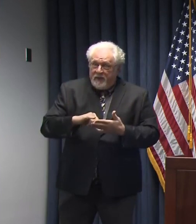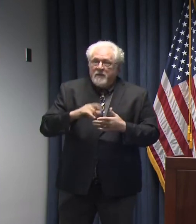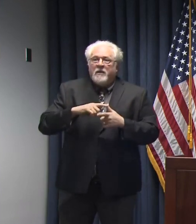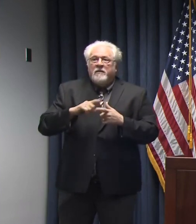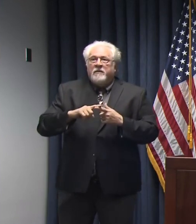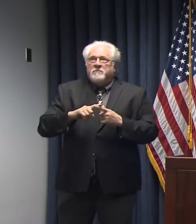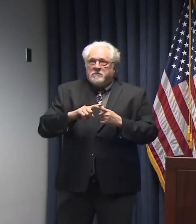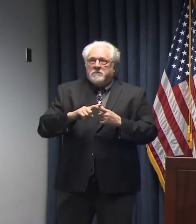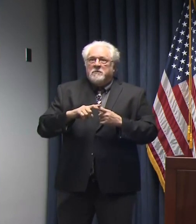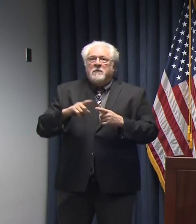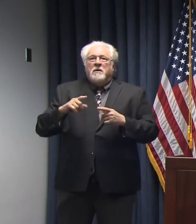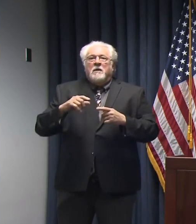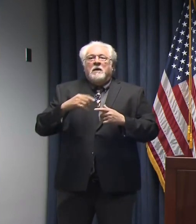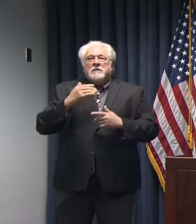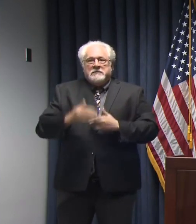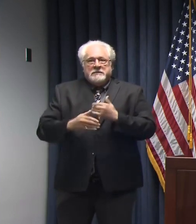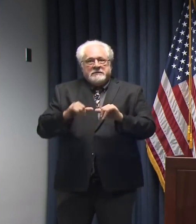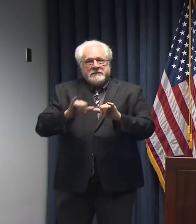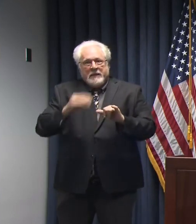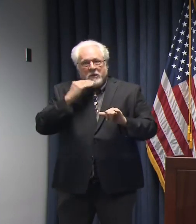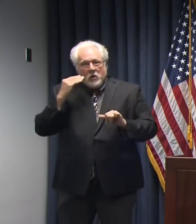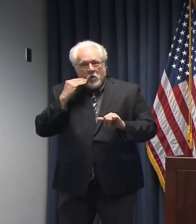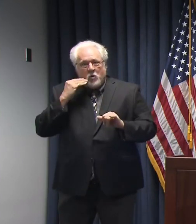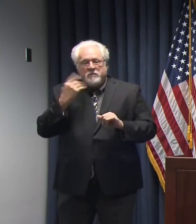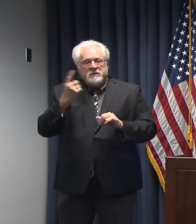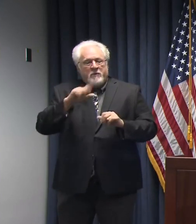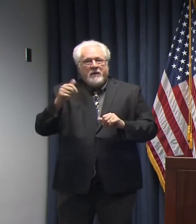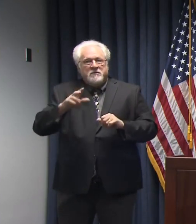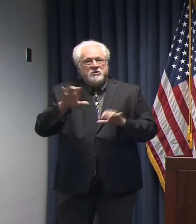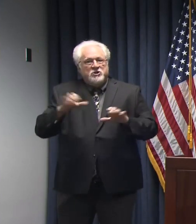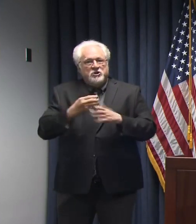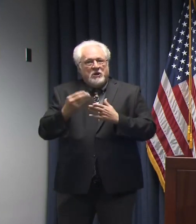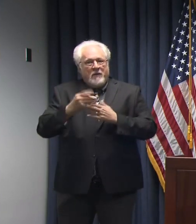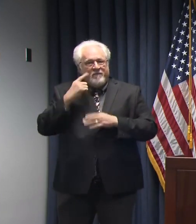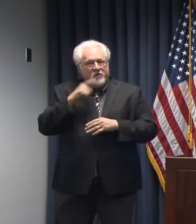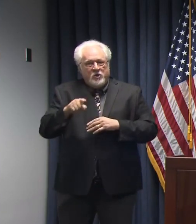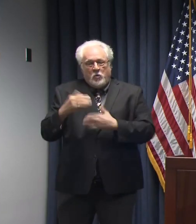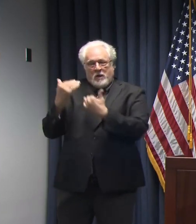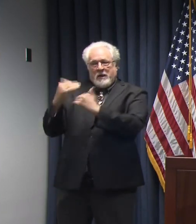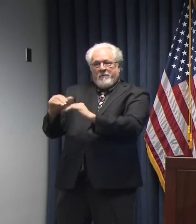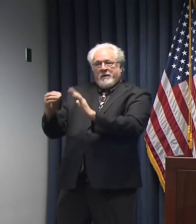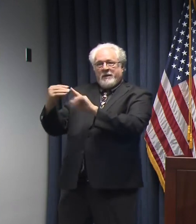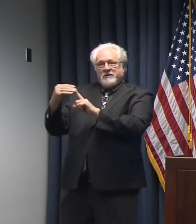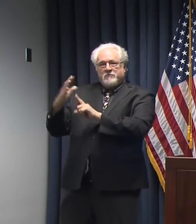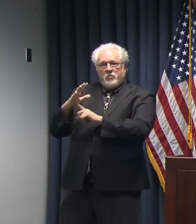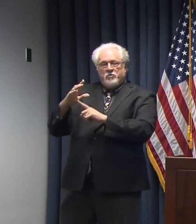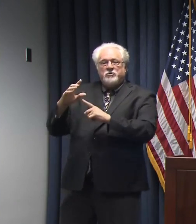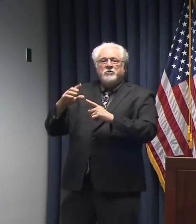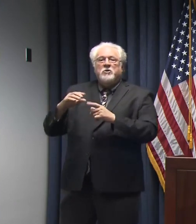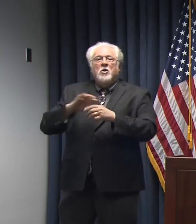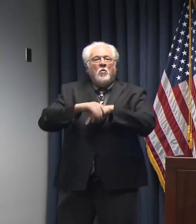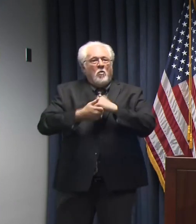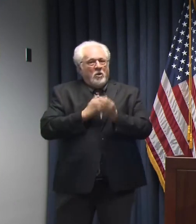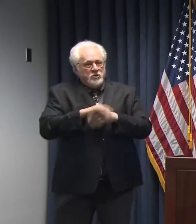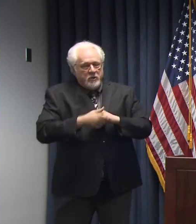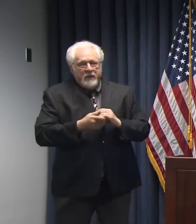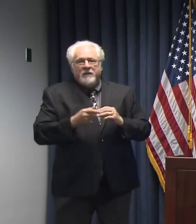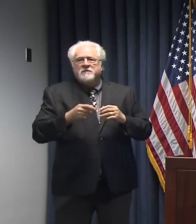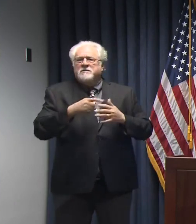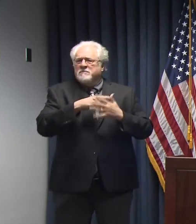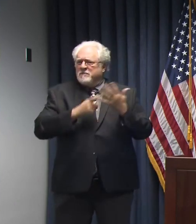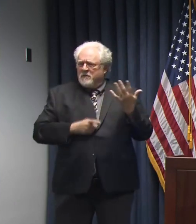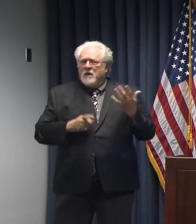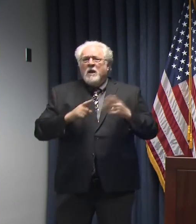take those steps to really stay at home, have somebody else do the shopping for you, limit your exposure to people who are sick, wash your hands frequently, all those things we've been saying.